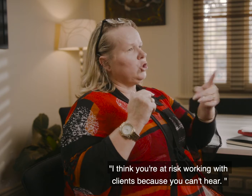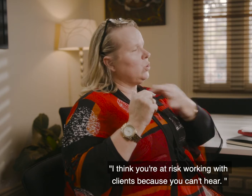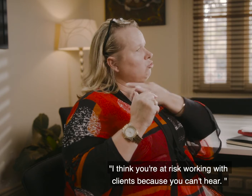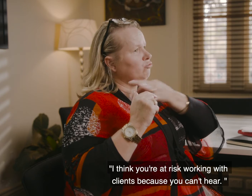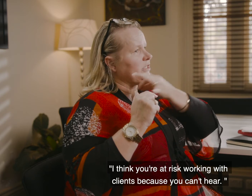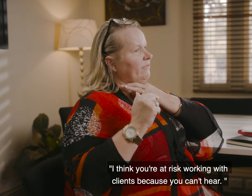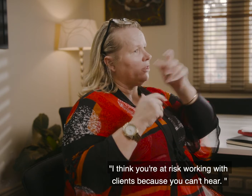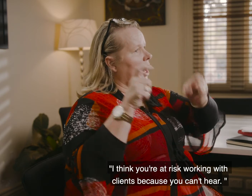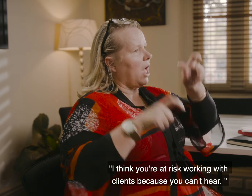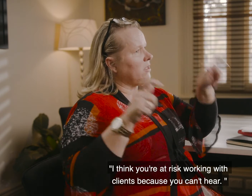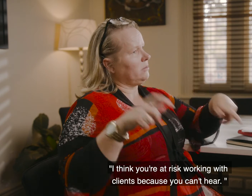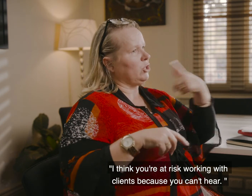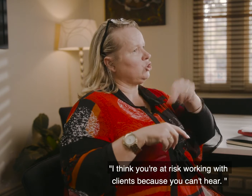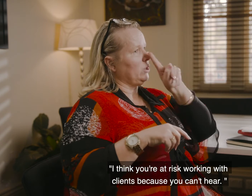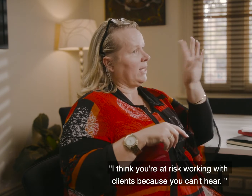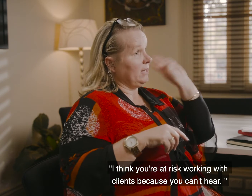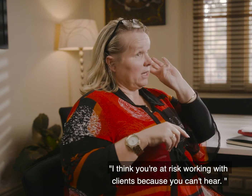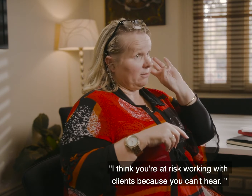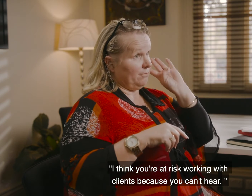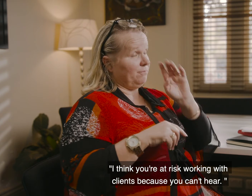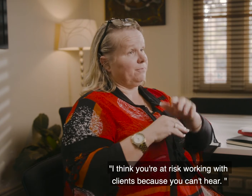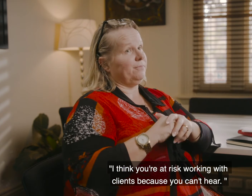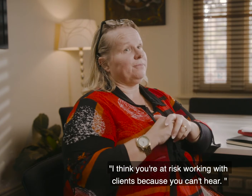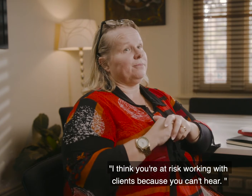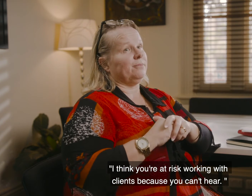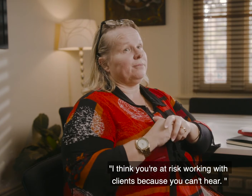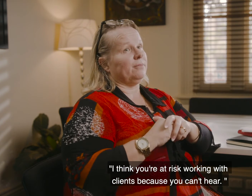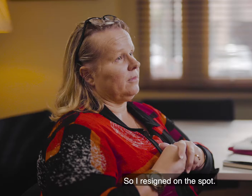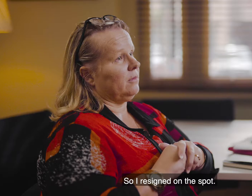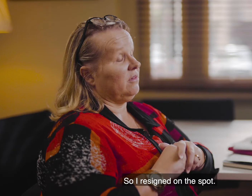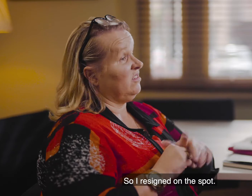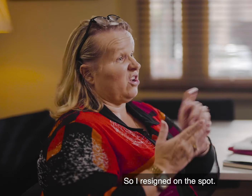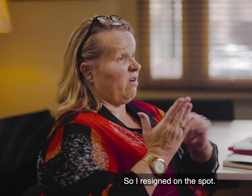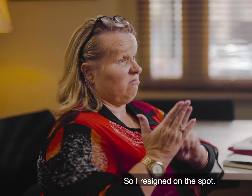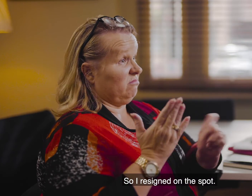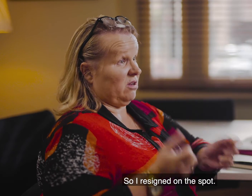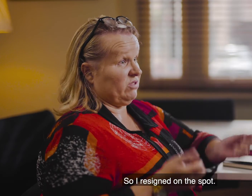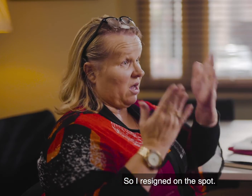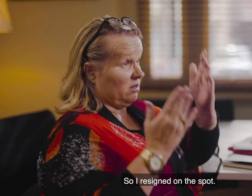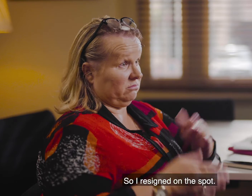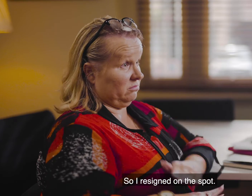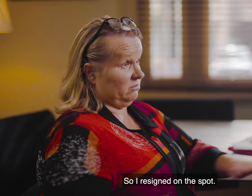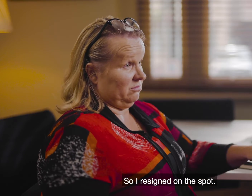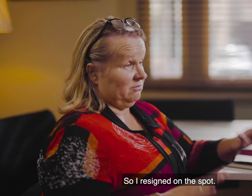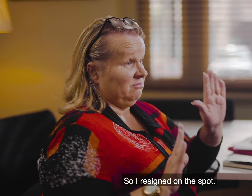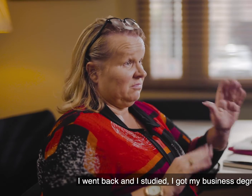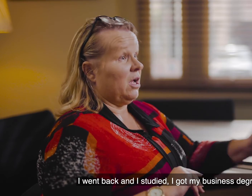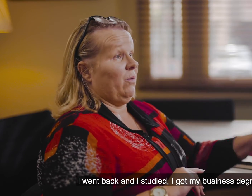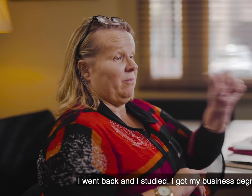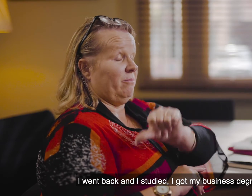think you're at risk working with clients because you can't hear. So I resigned on the spot. I